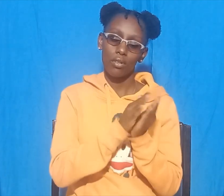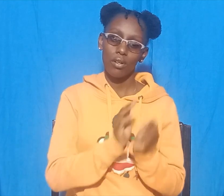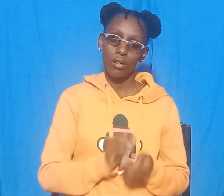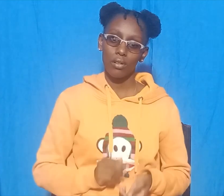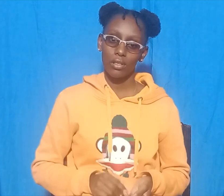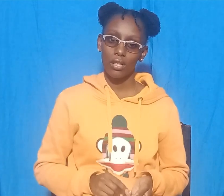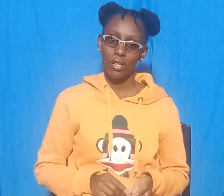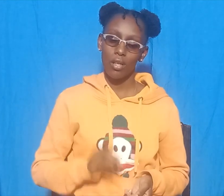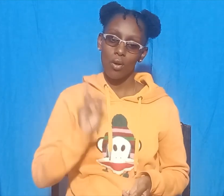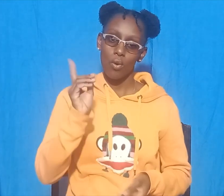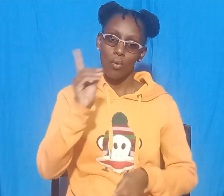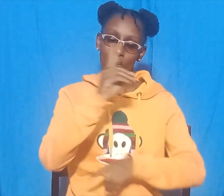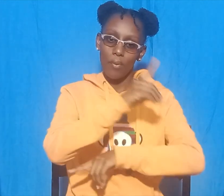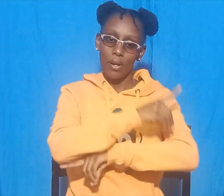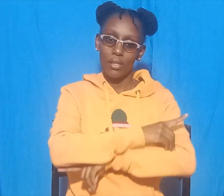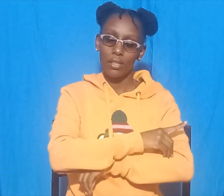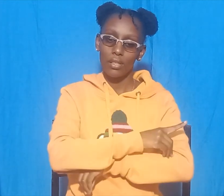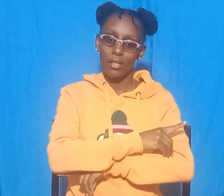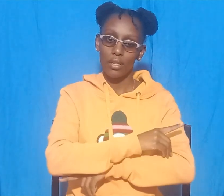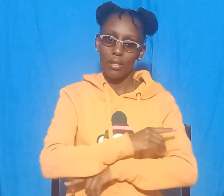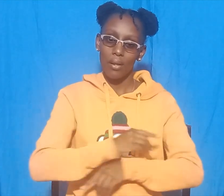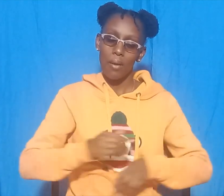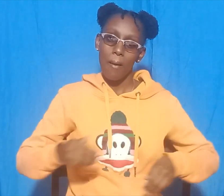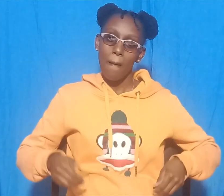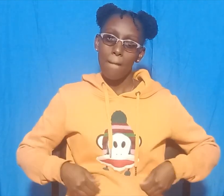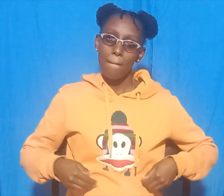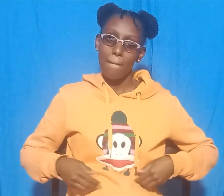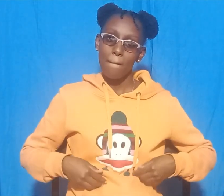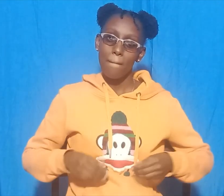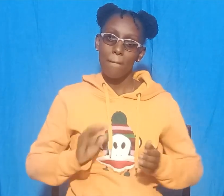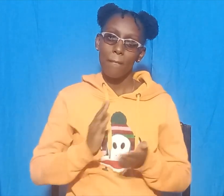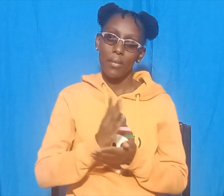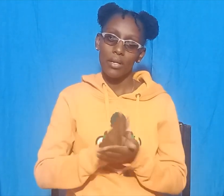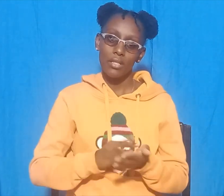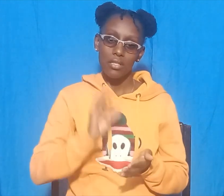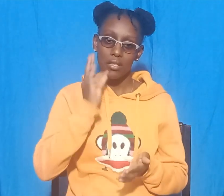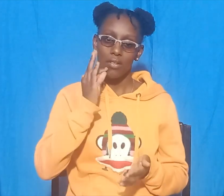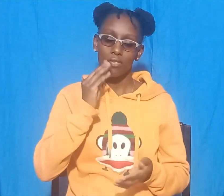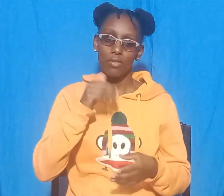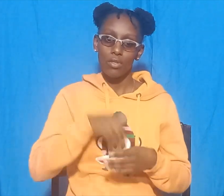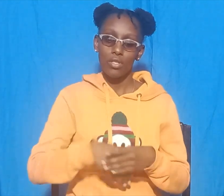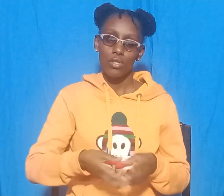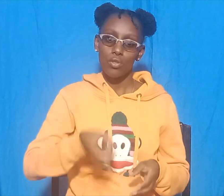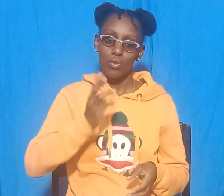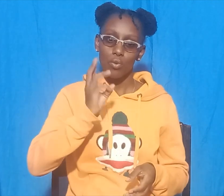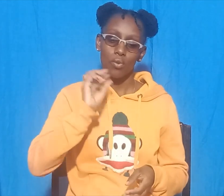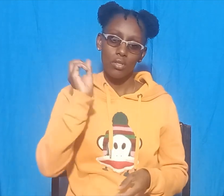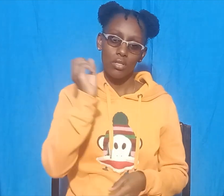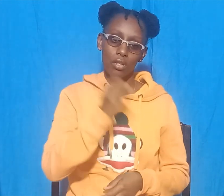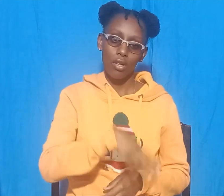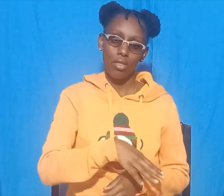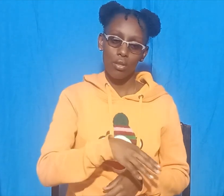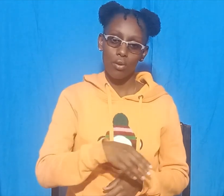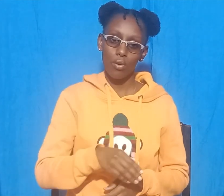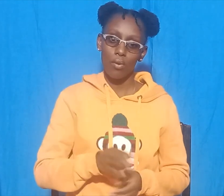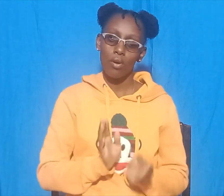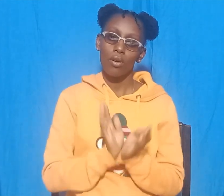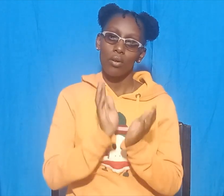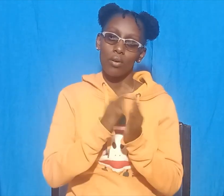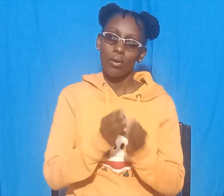One day, the monkey threw some of the fruit into the water. The crocodile ate it